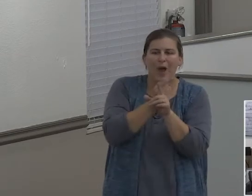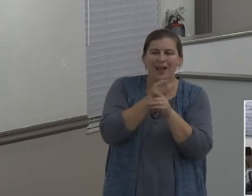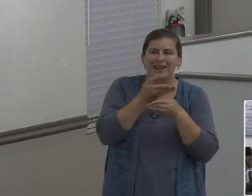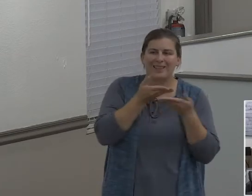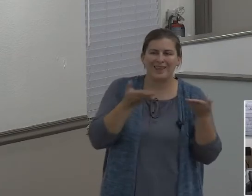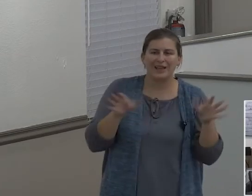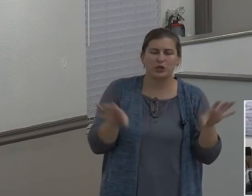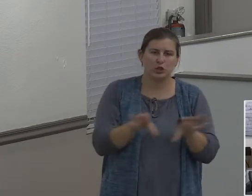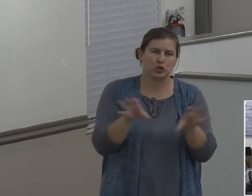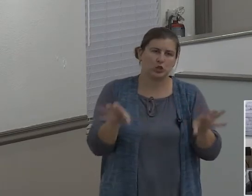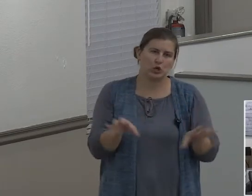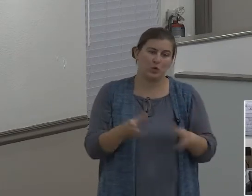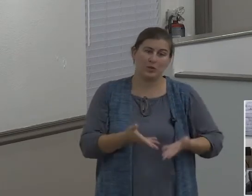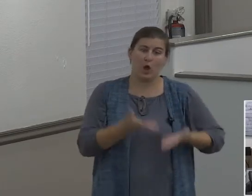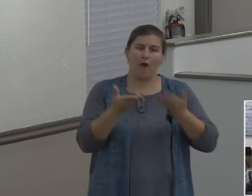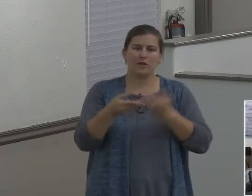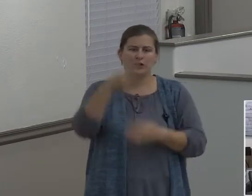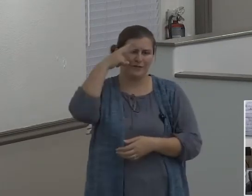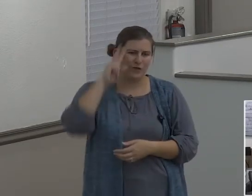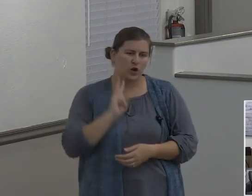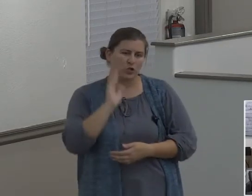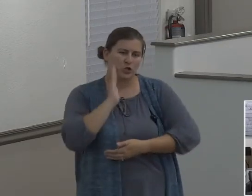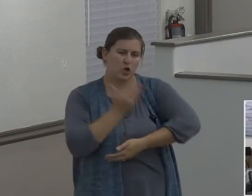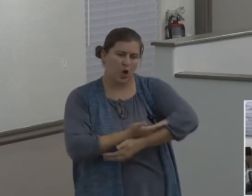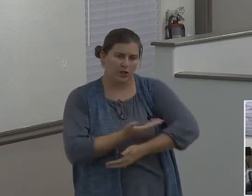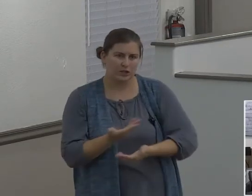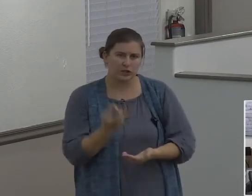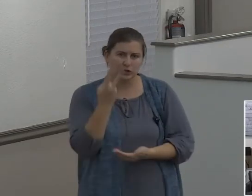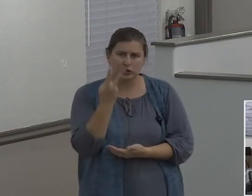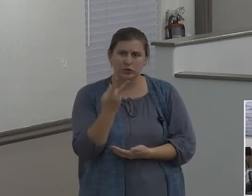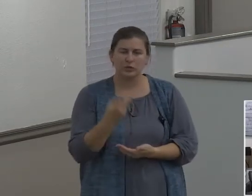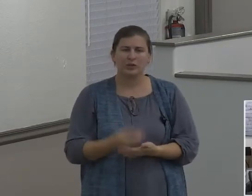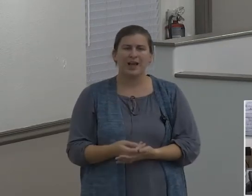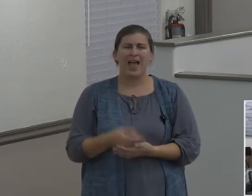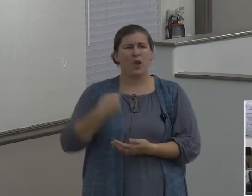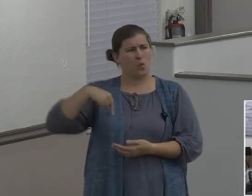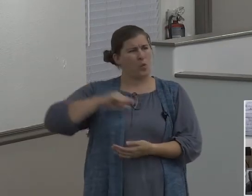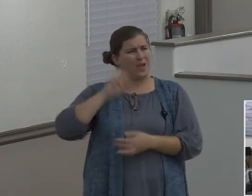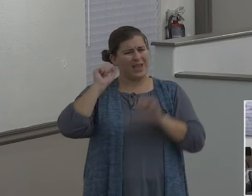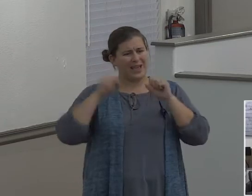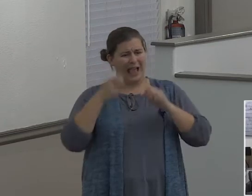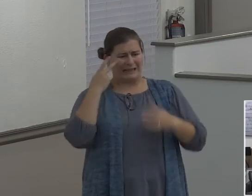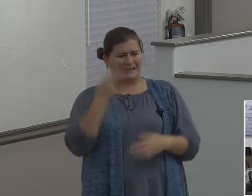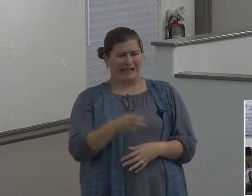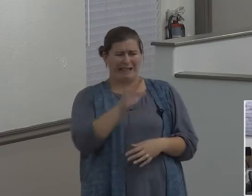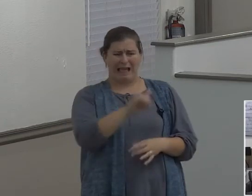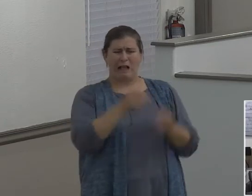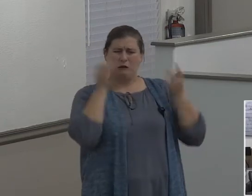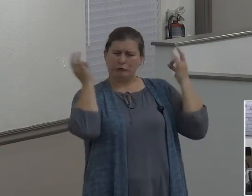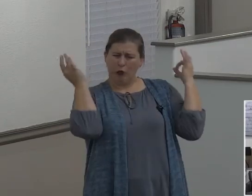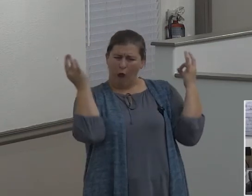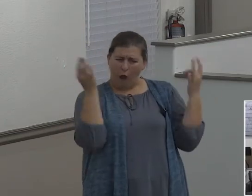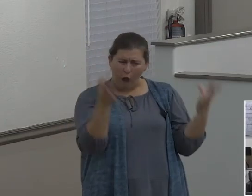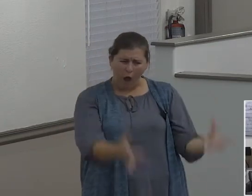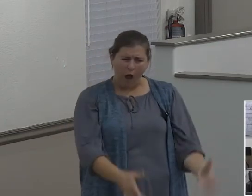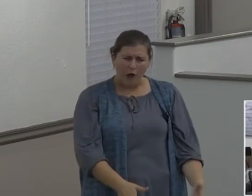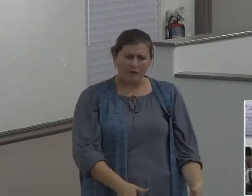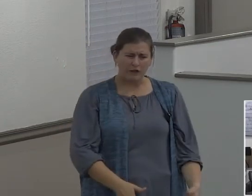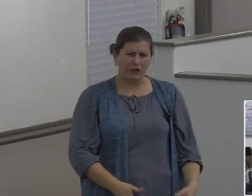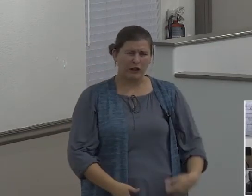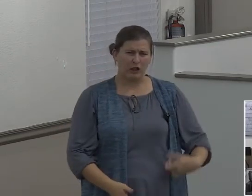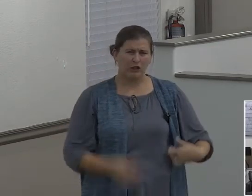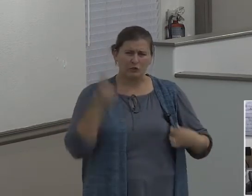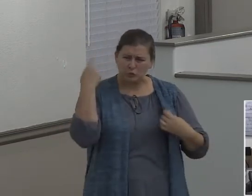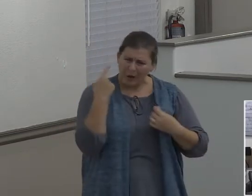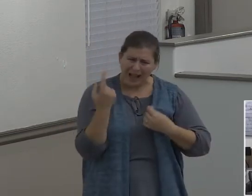And we can look at that and go, that's sick! That is loony! And